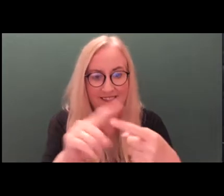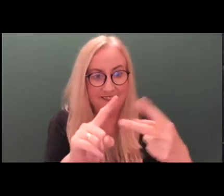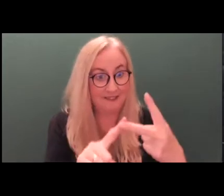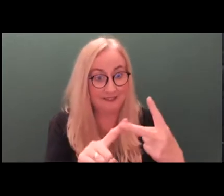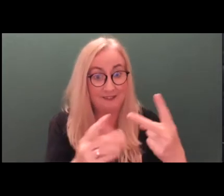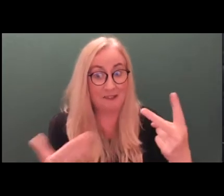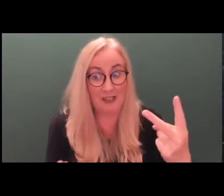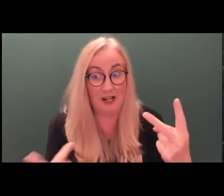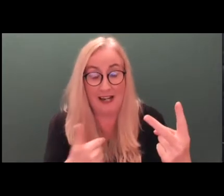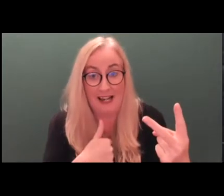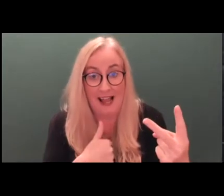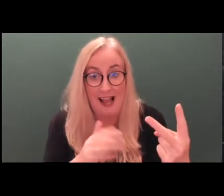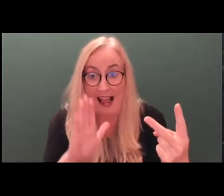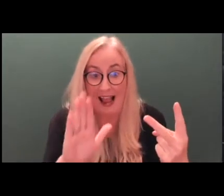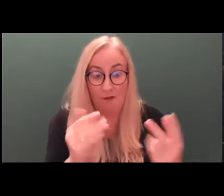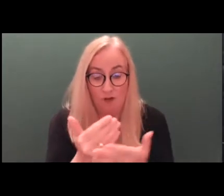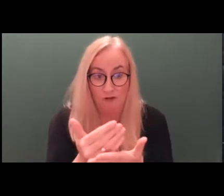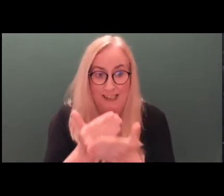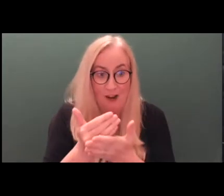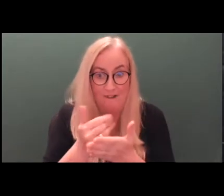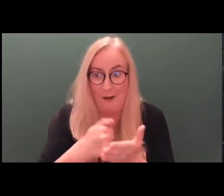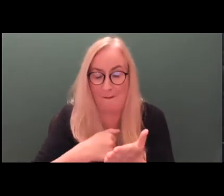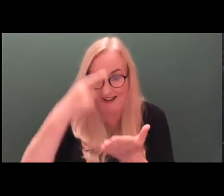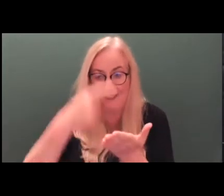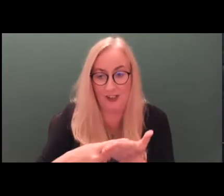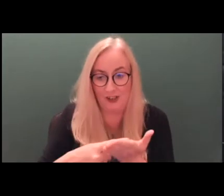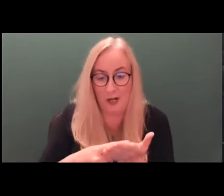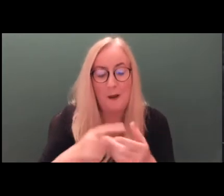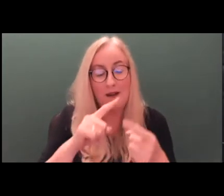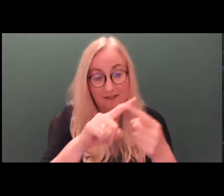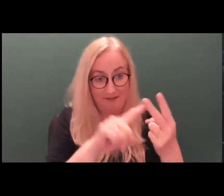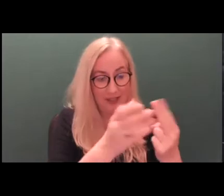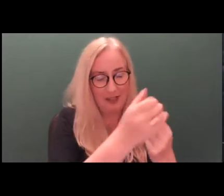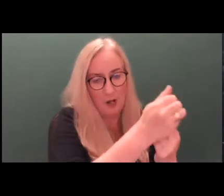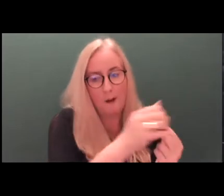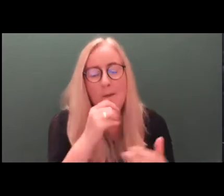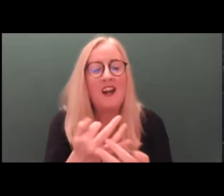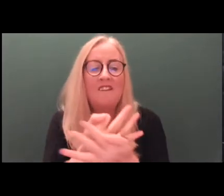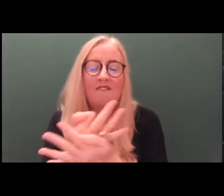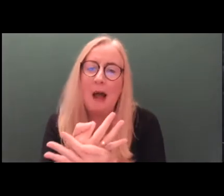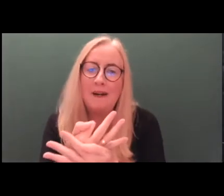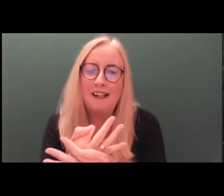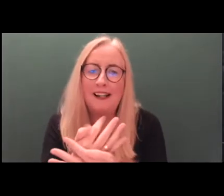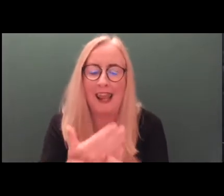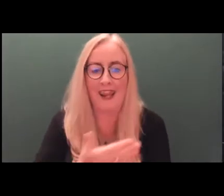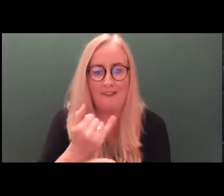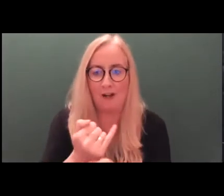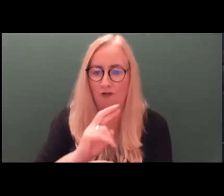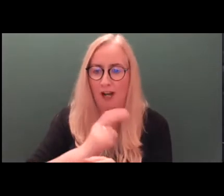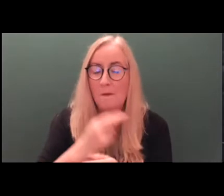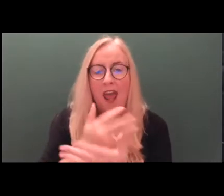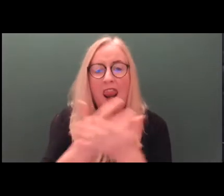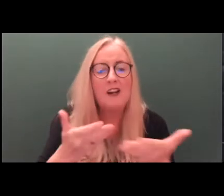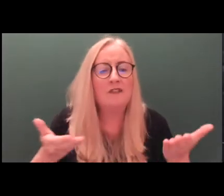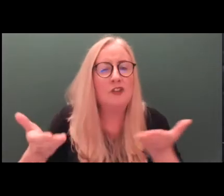we, I would have to reserve a position on that. The second thing I'd say is families live with practical realities. And a lot of the discussion today has